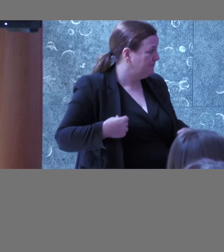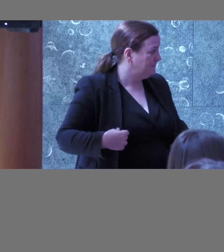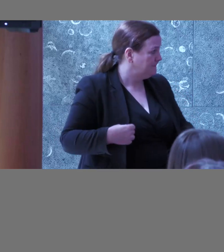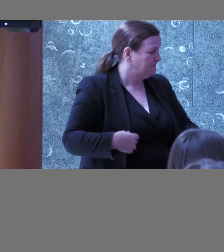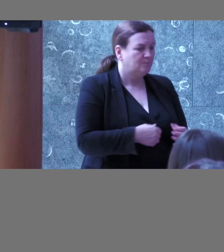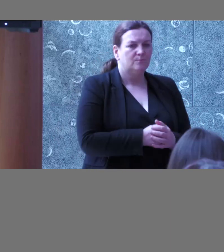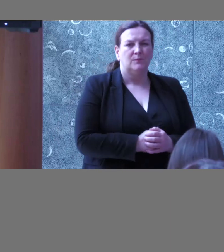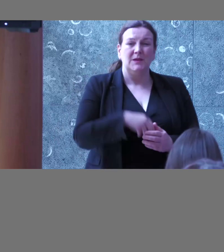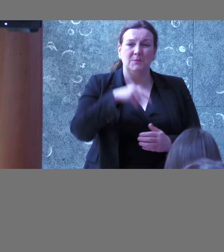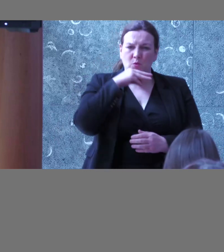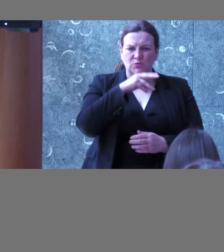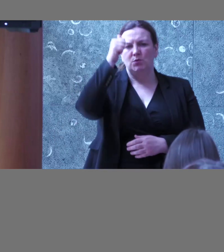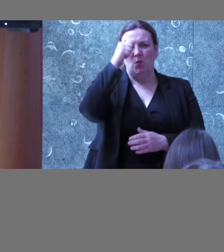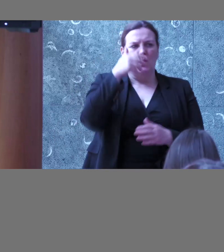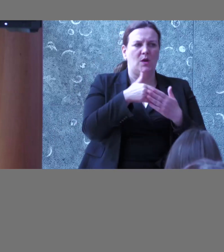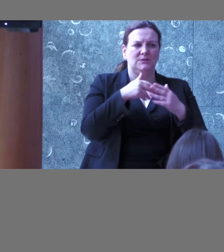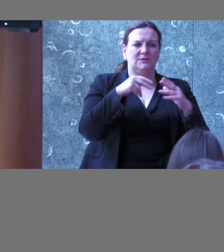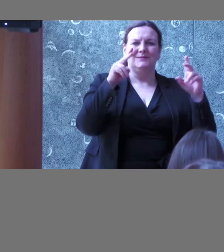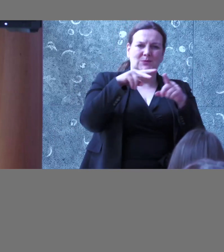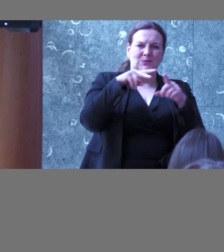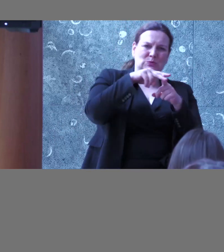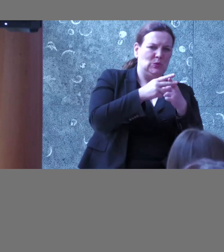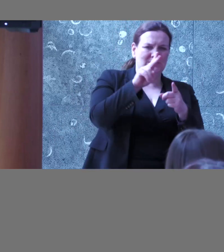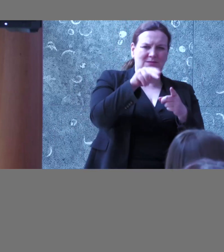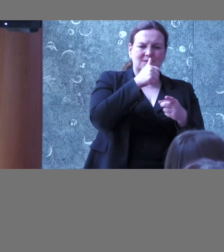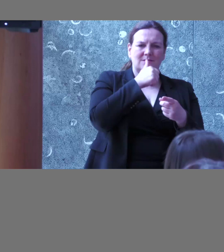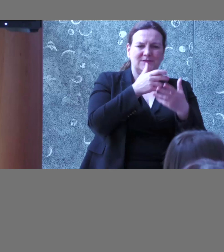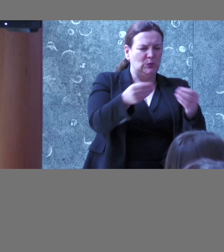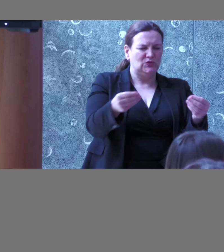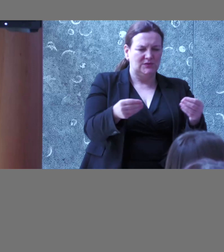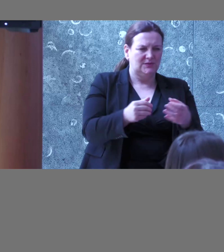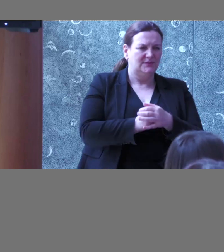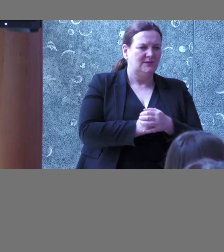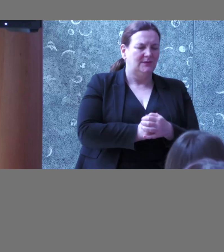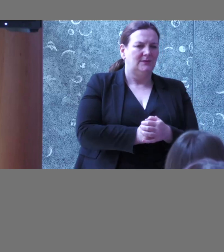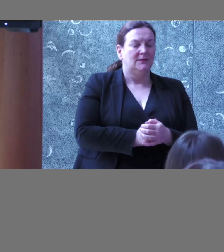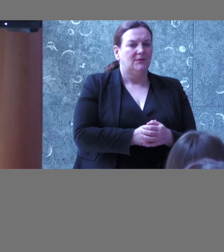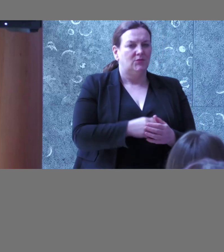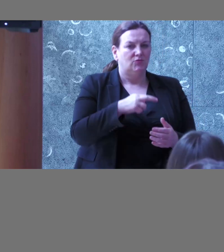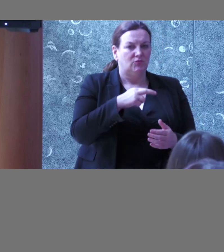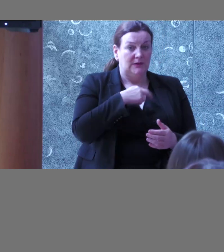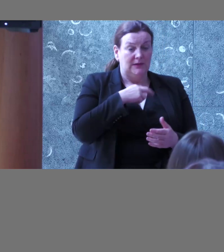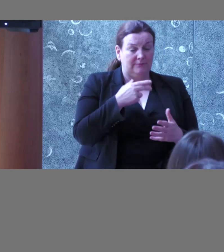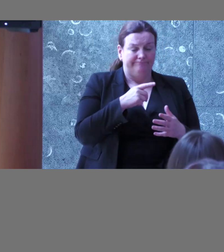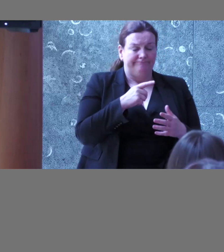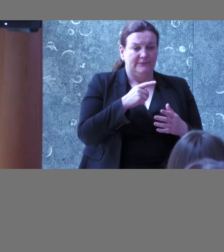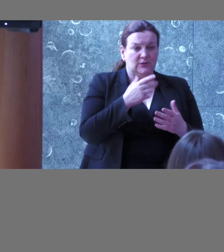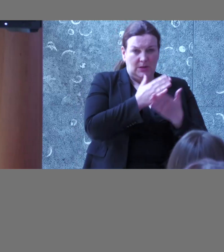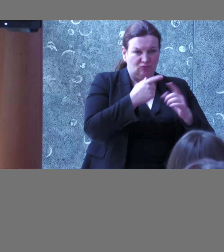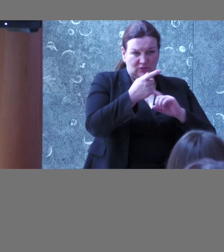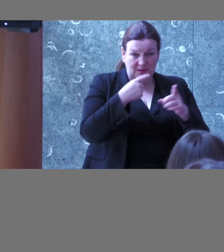they're not solutions. If you're going to incorporate them, it's about using anything responsibly. It's not highly different to